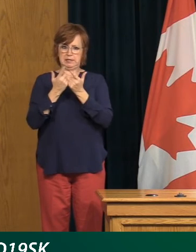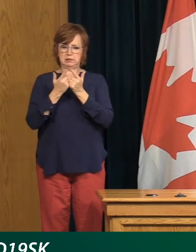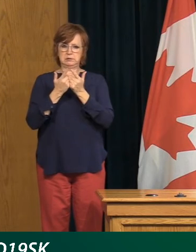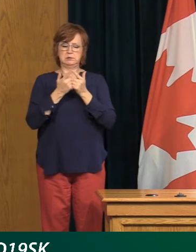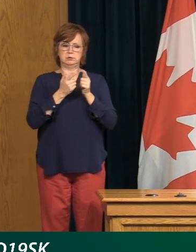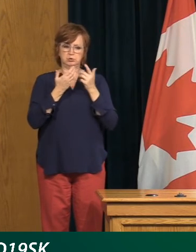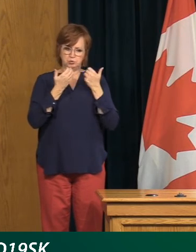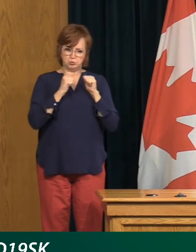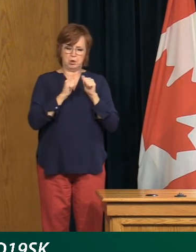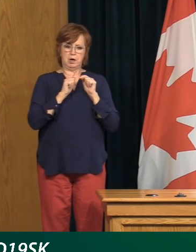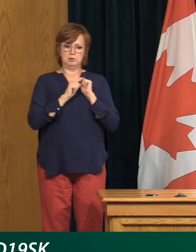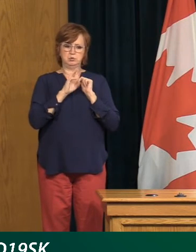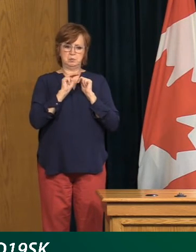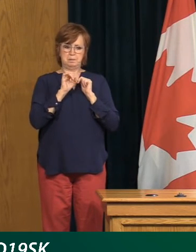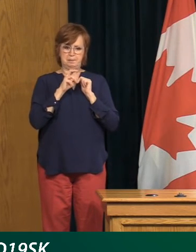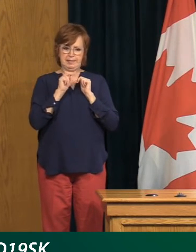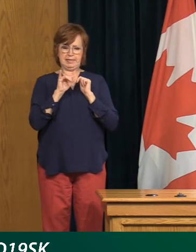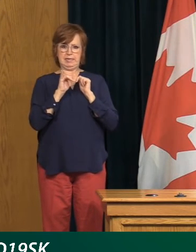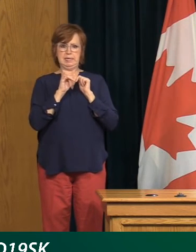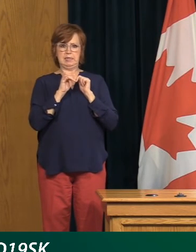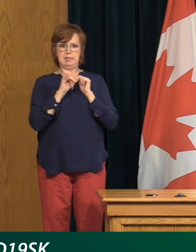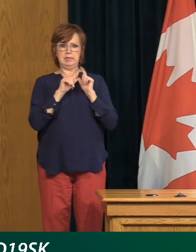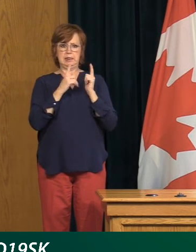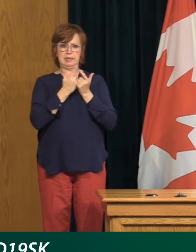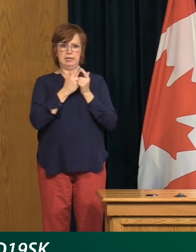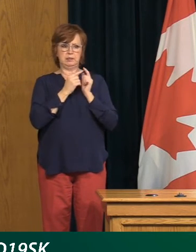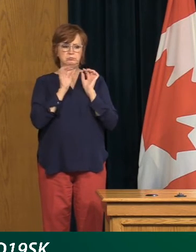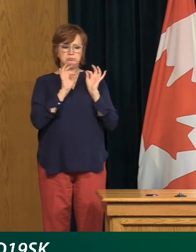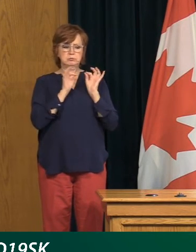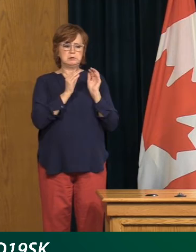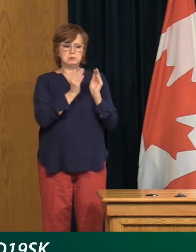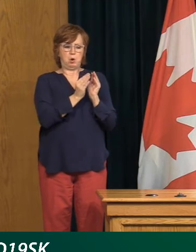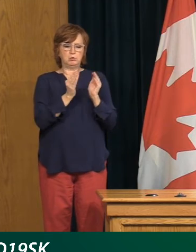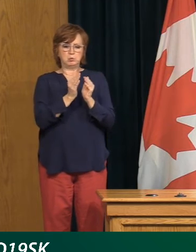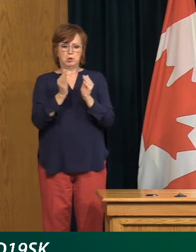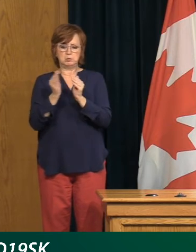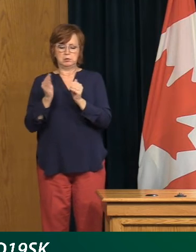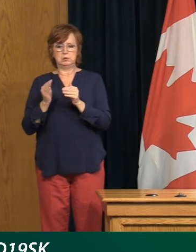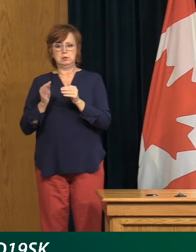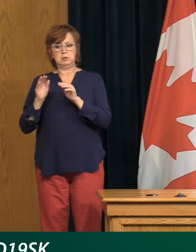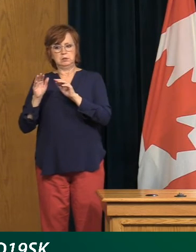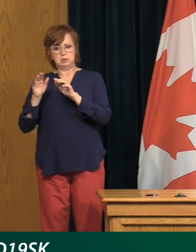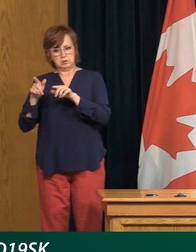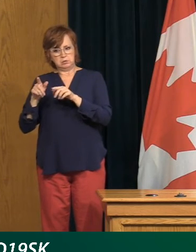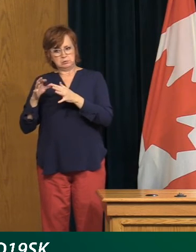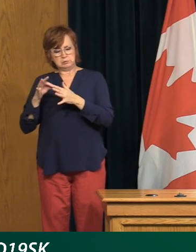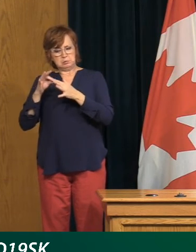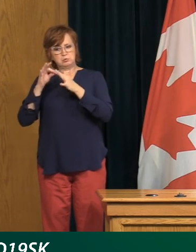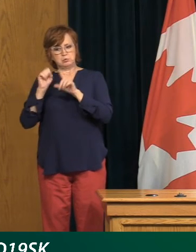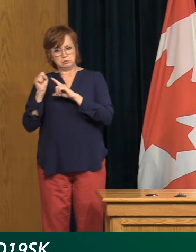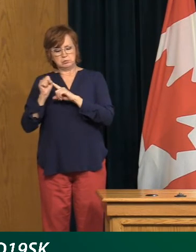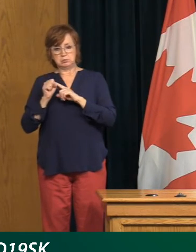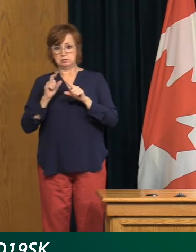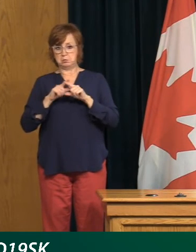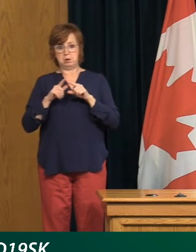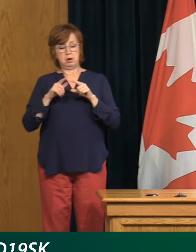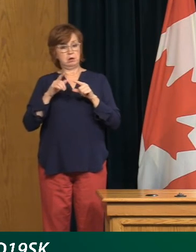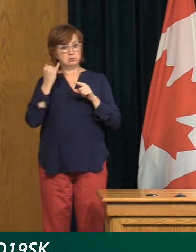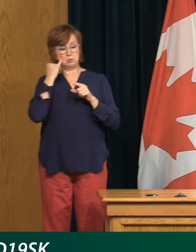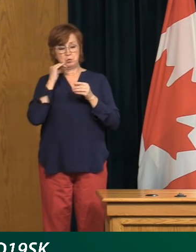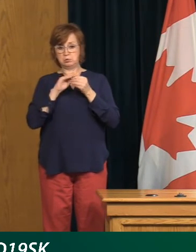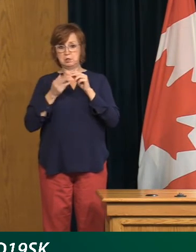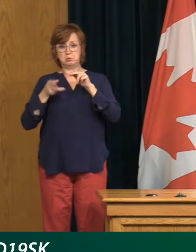have been given a staged approach, but nothing is set in stone. If case numbers rise, that will be revised, both for players and